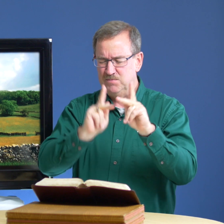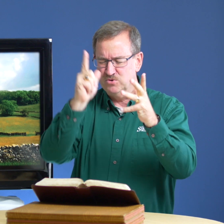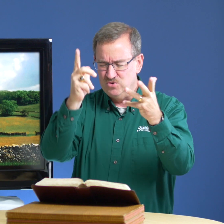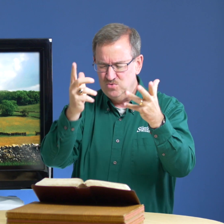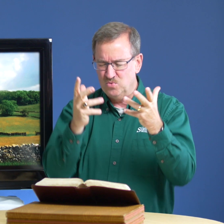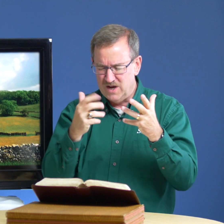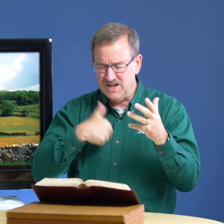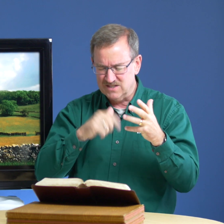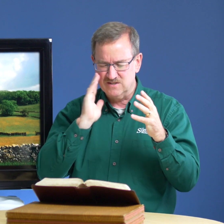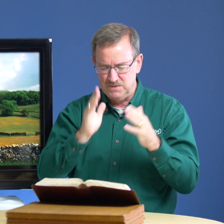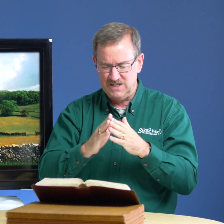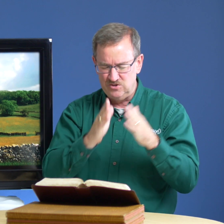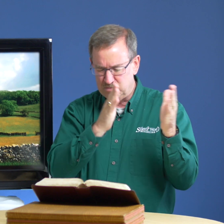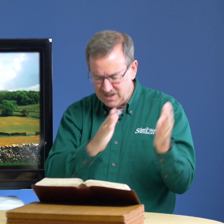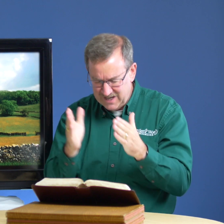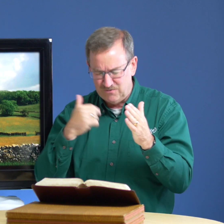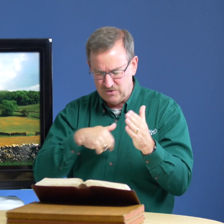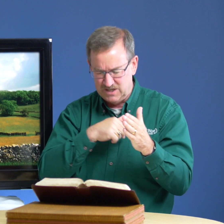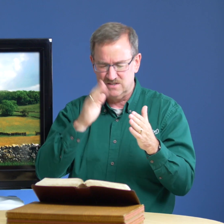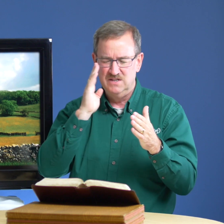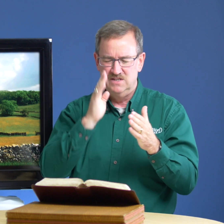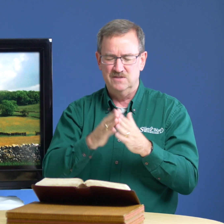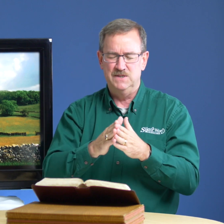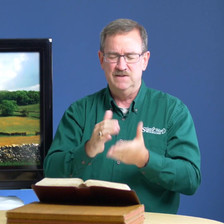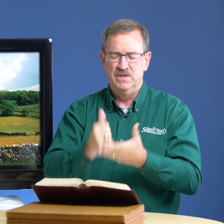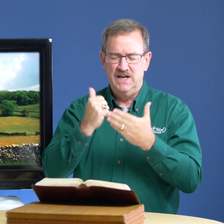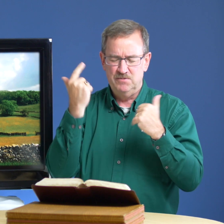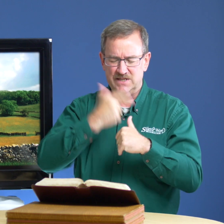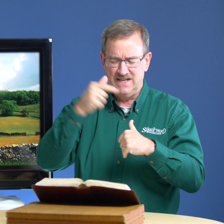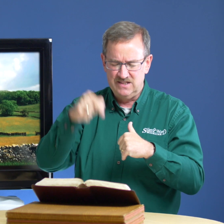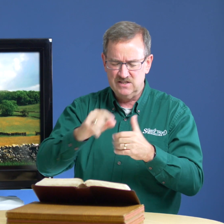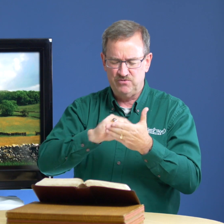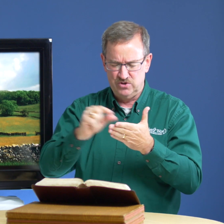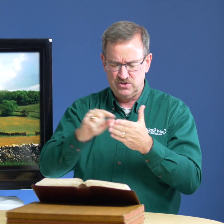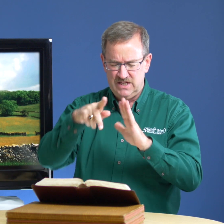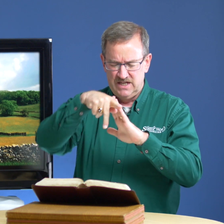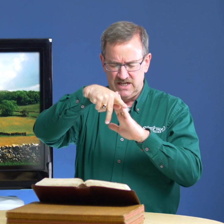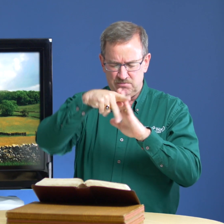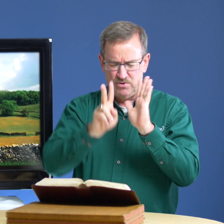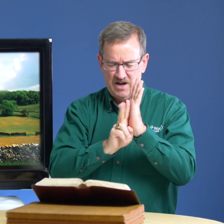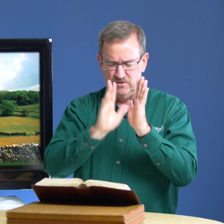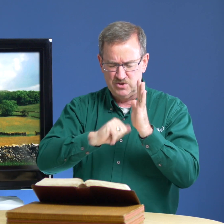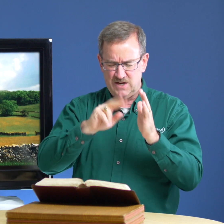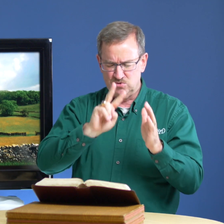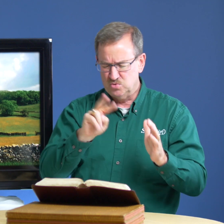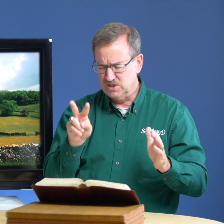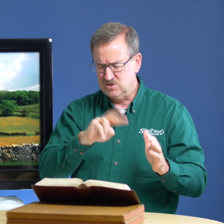people you want us to be and you plan for us to be help today this verse in proverbs chapter 22